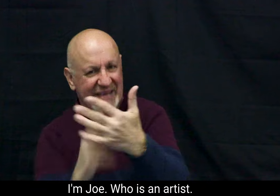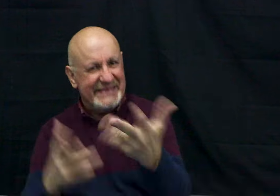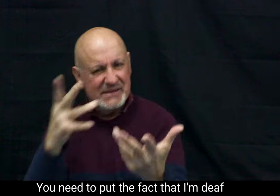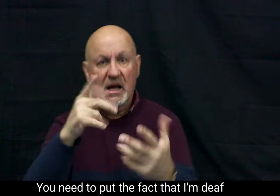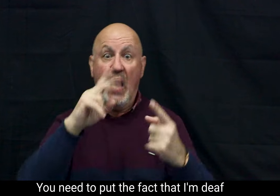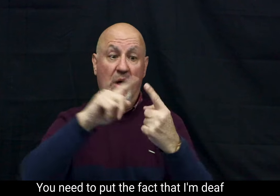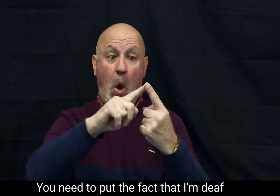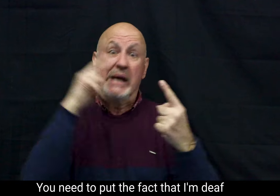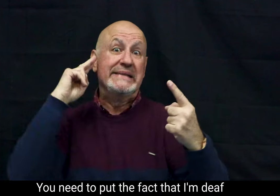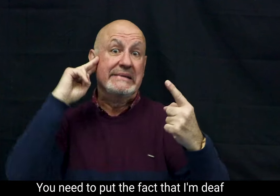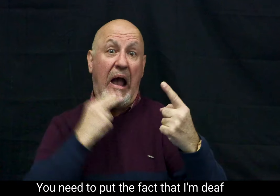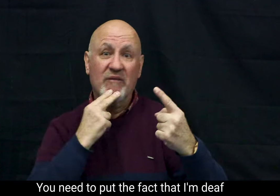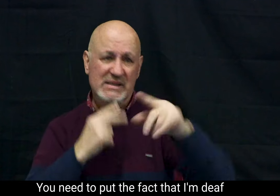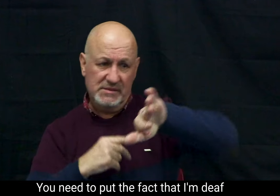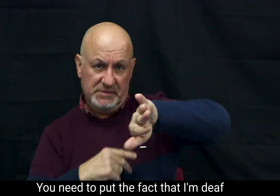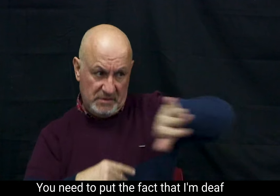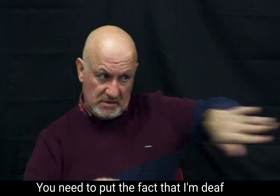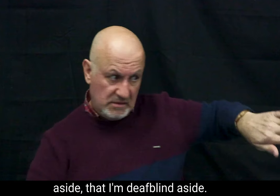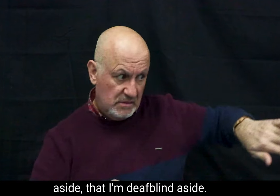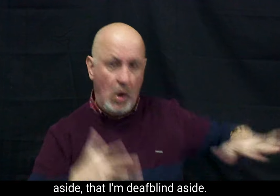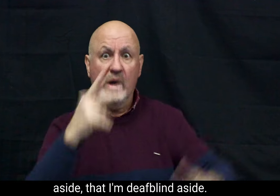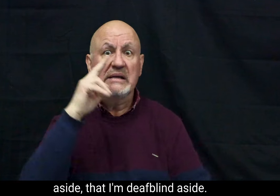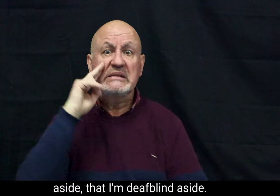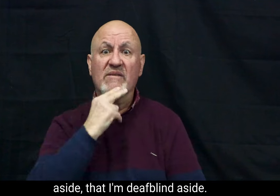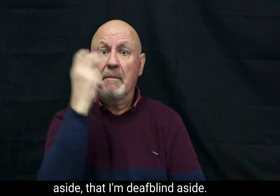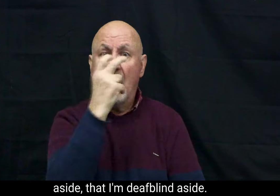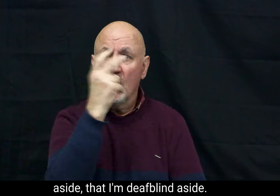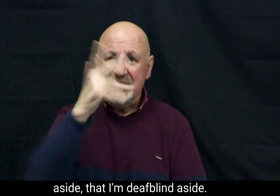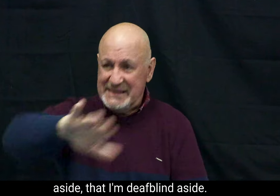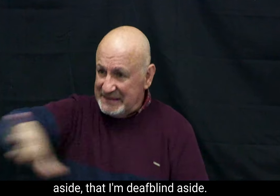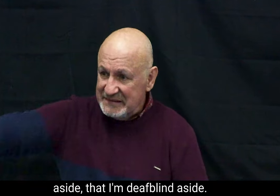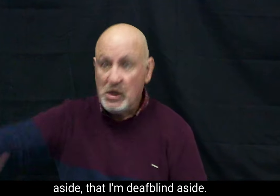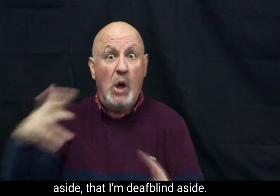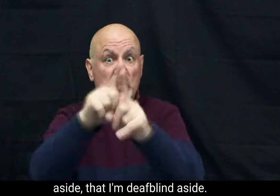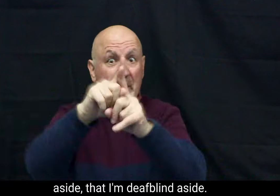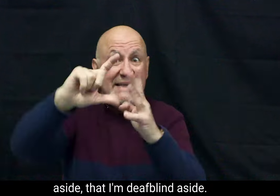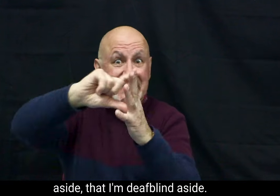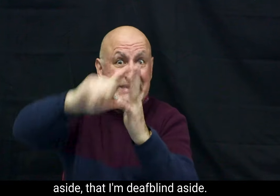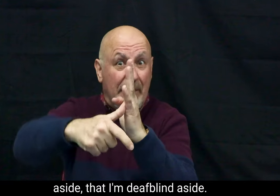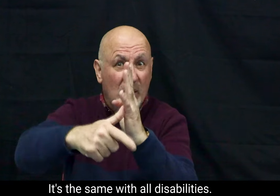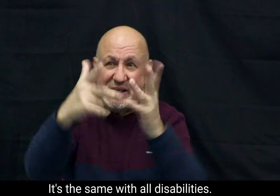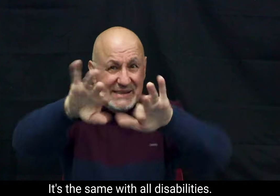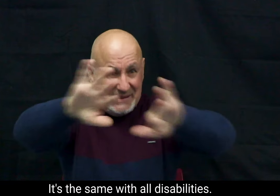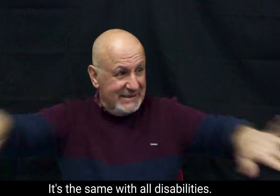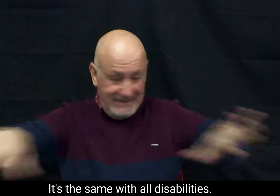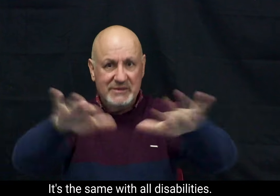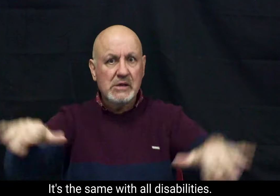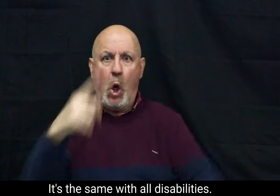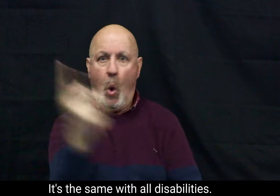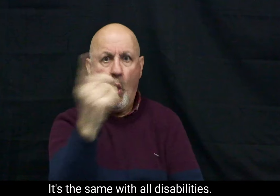You need to put the fact that I'm deaf aside. That I'm deafblind aside. It's the same with all